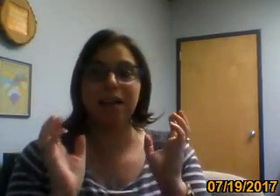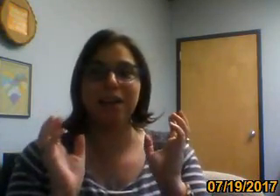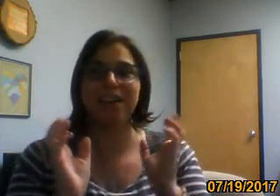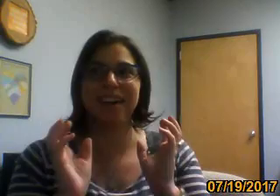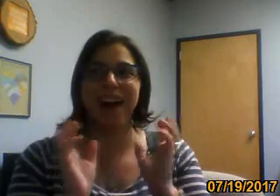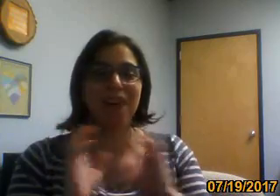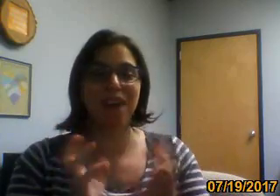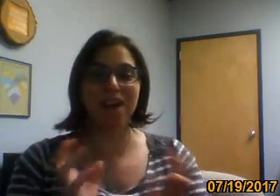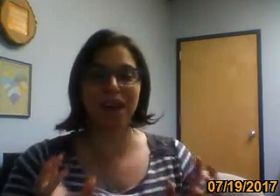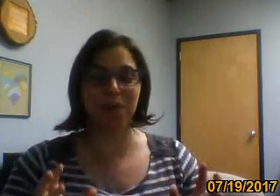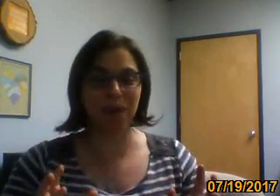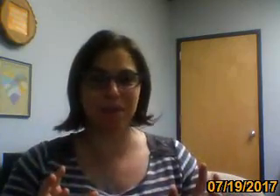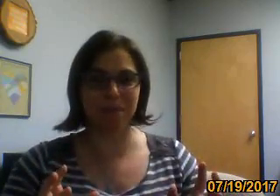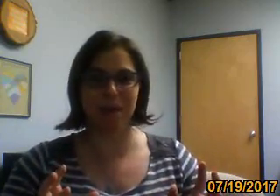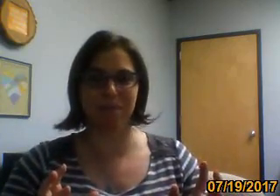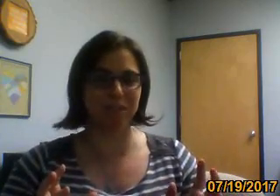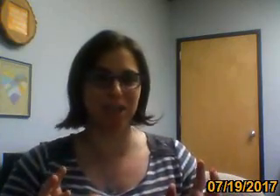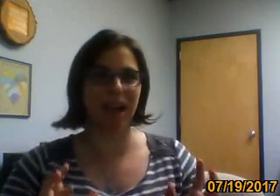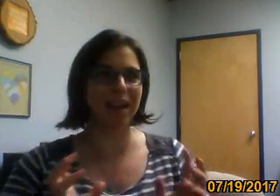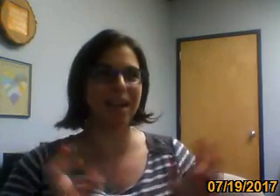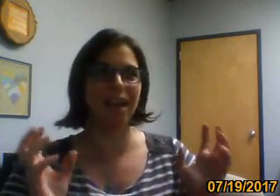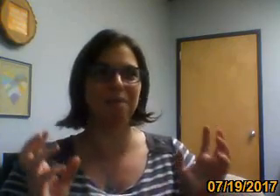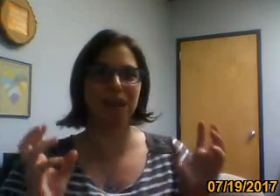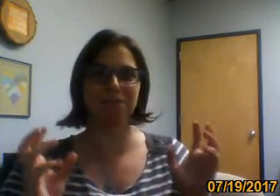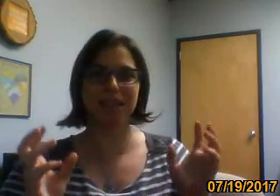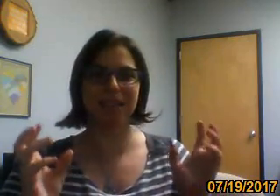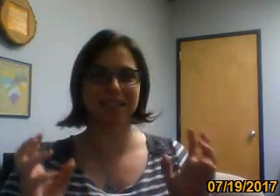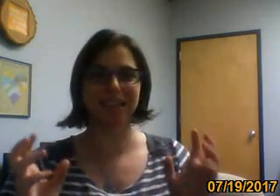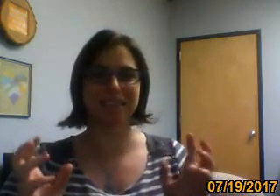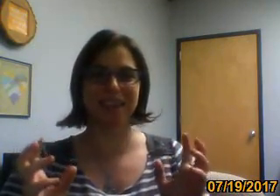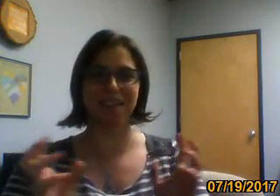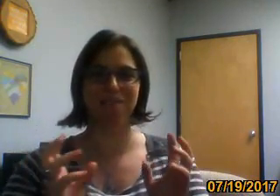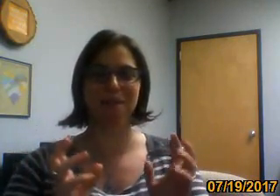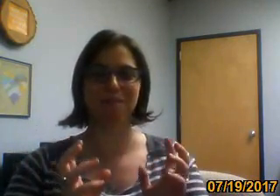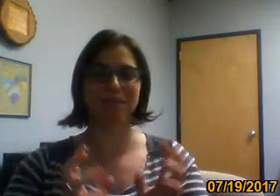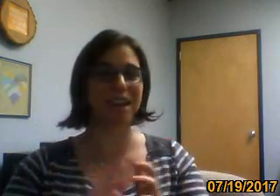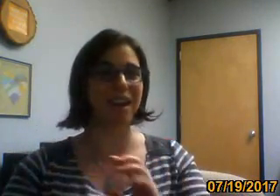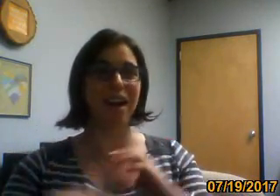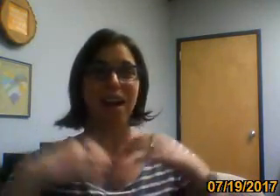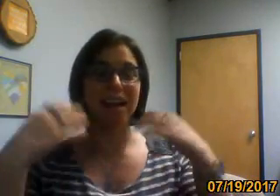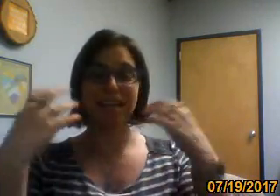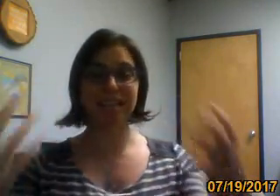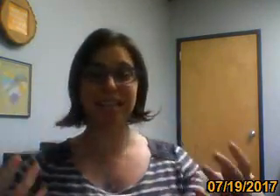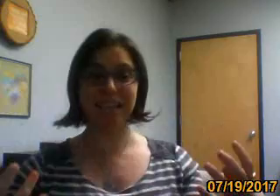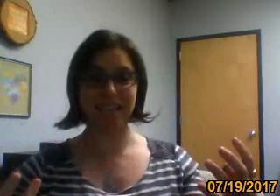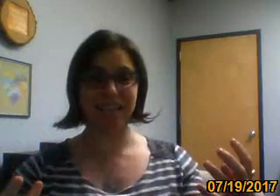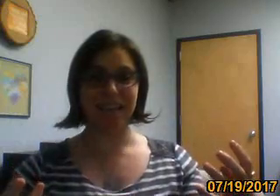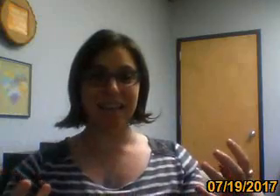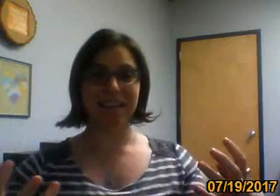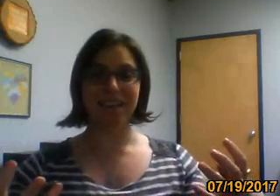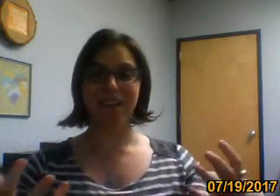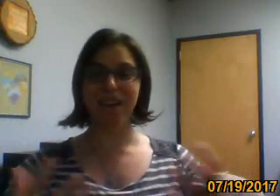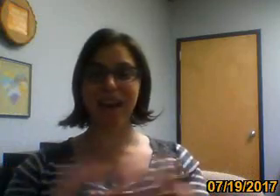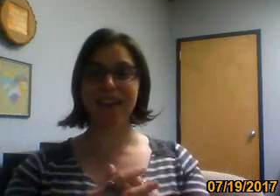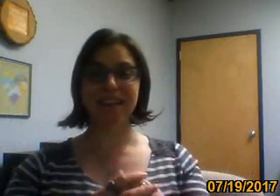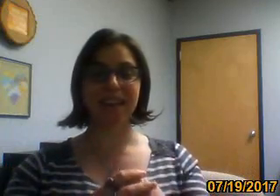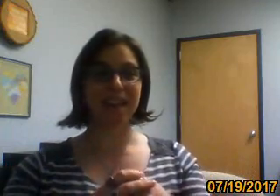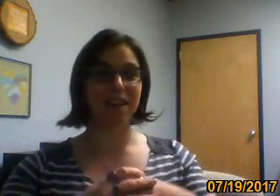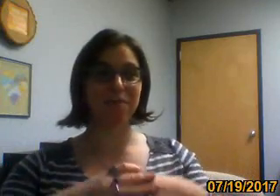I, I'm not that great with paper mache. I can't imagine making a skeleton out of paper mache. And he did, you know, and like,